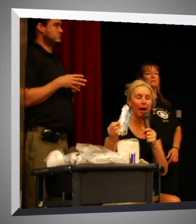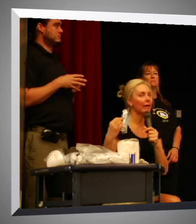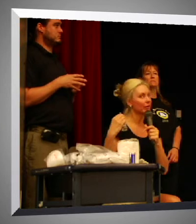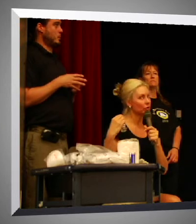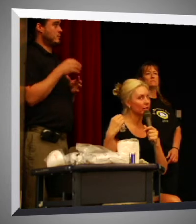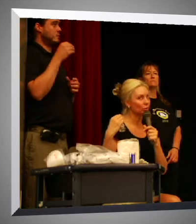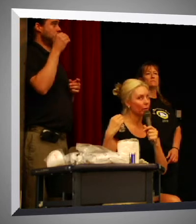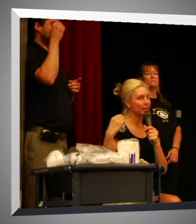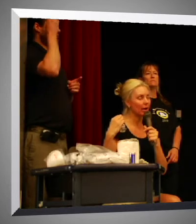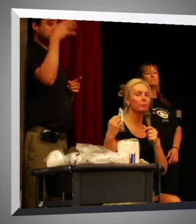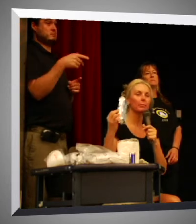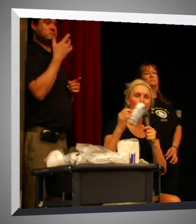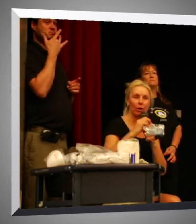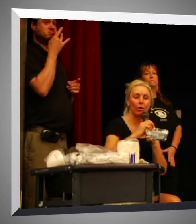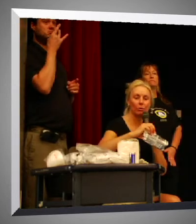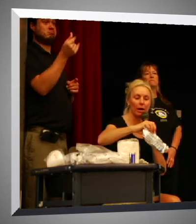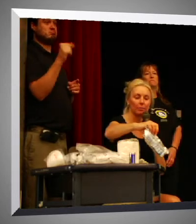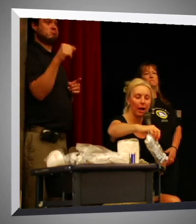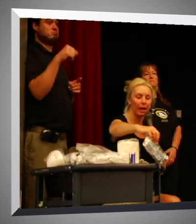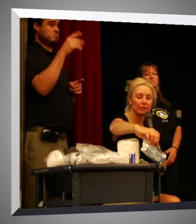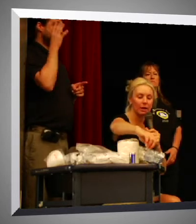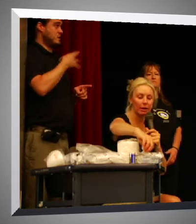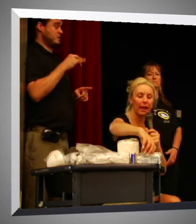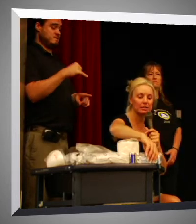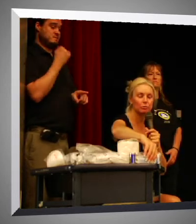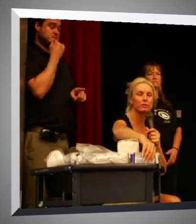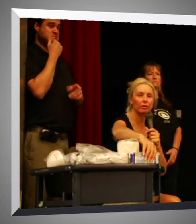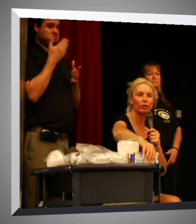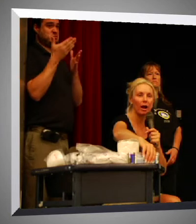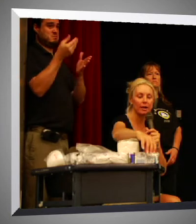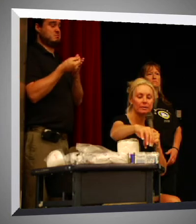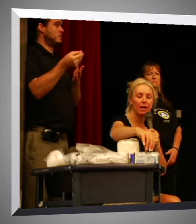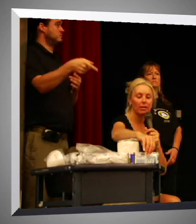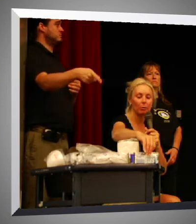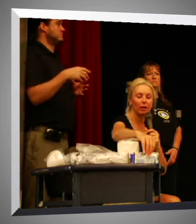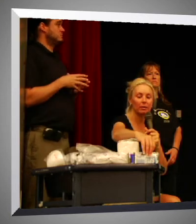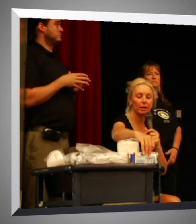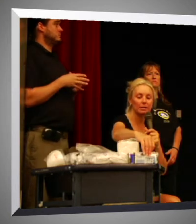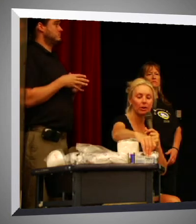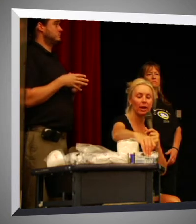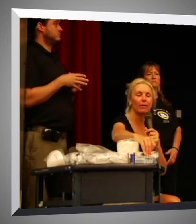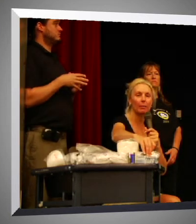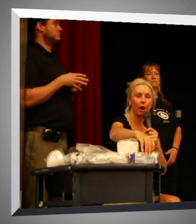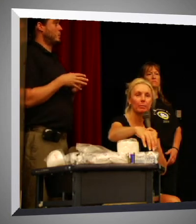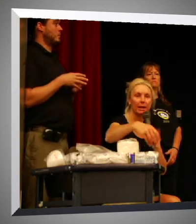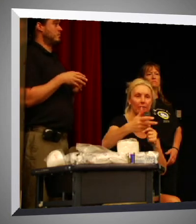I've never tasted one myself, but my co- I had classes with several guys that were in the military and they brought them the game